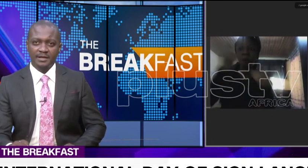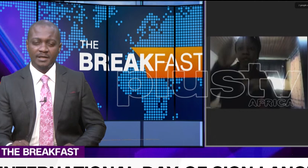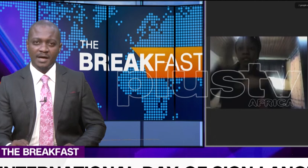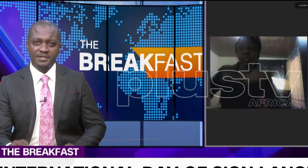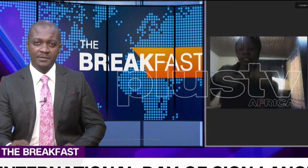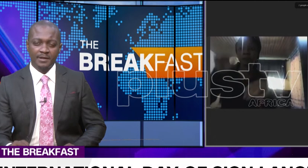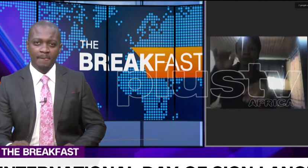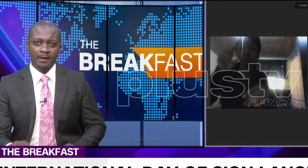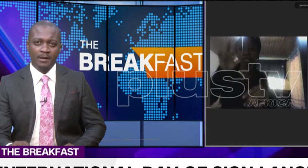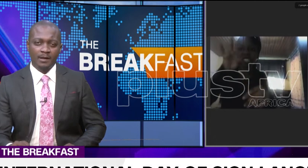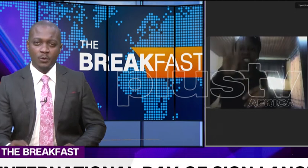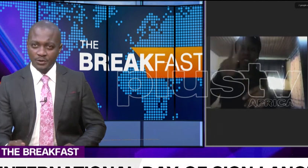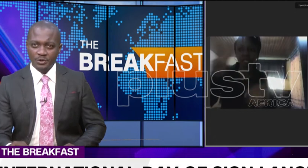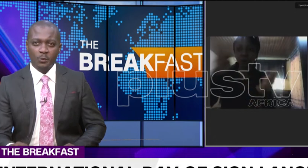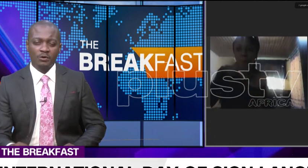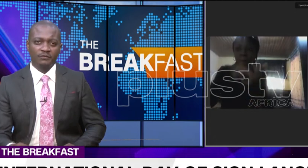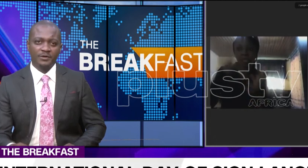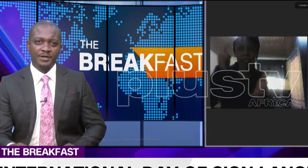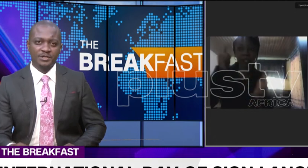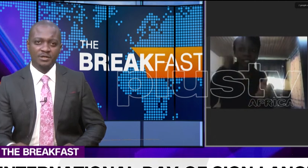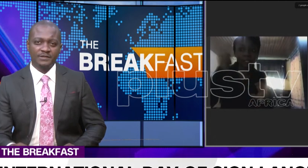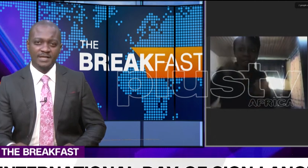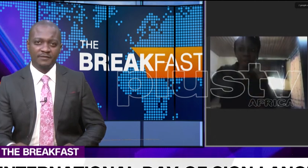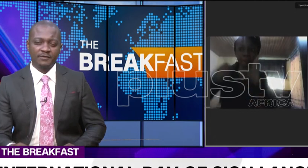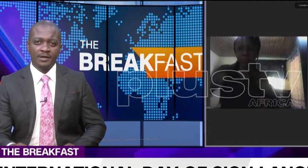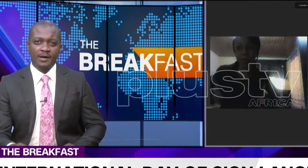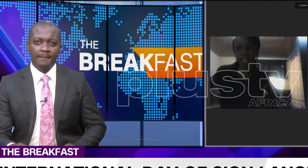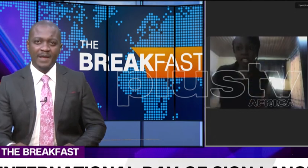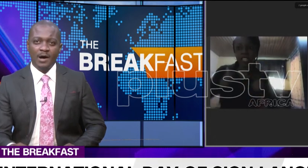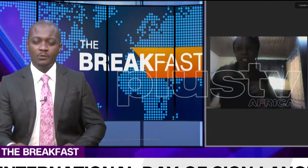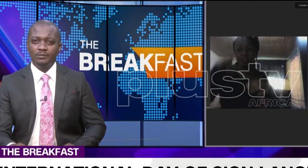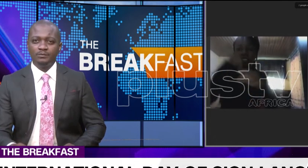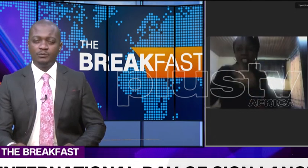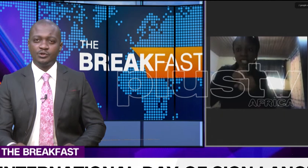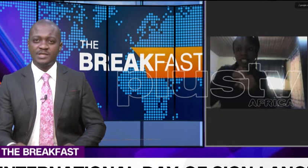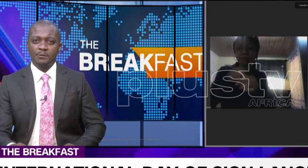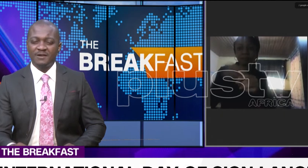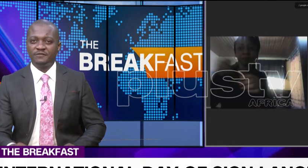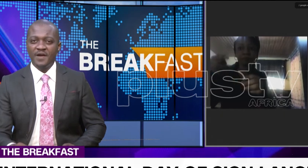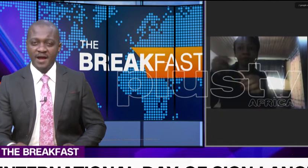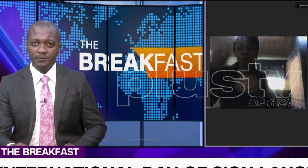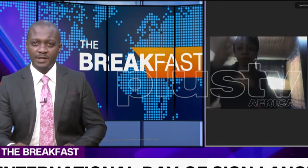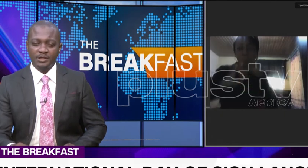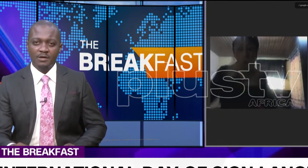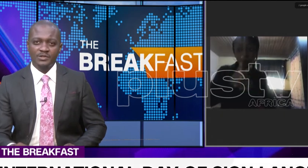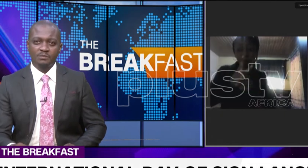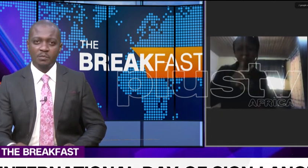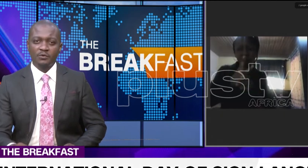Nigeria, according to the World Federation of the Deaf. How would you say we have fared when it comes to promoting